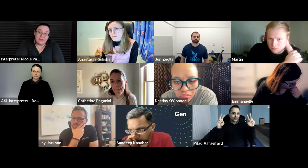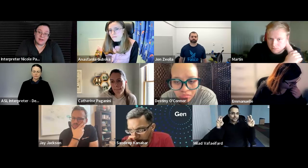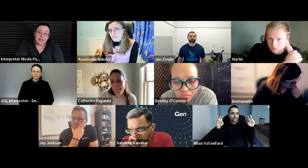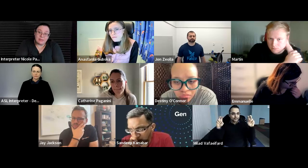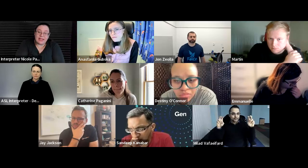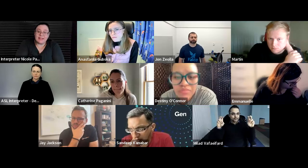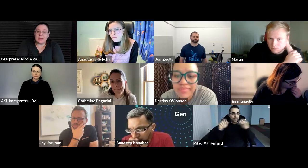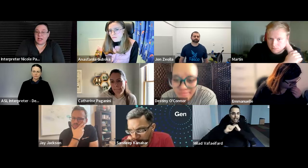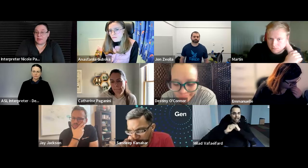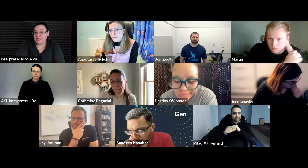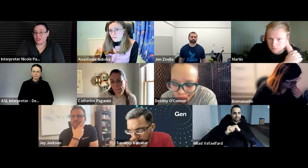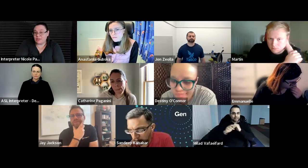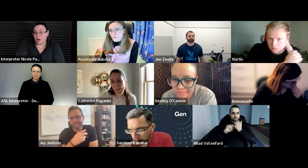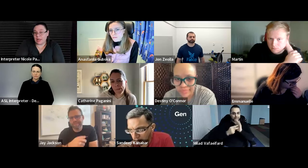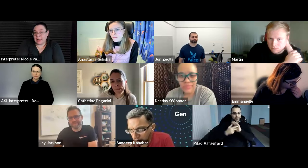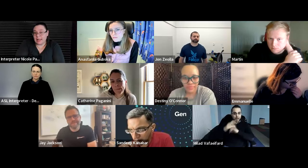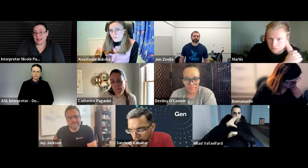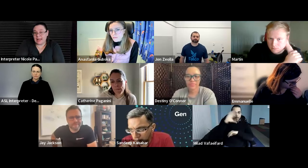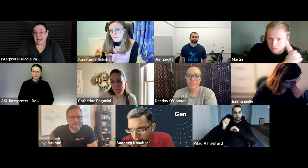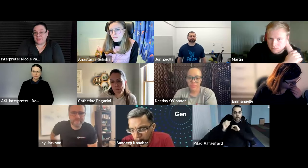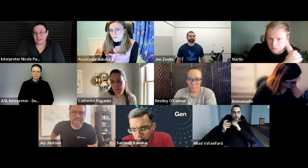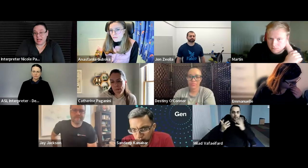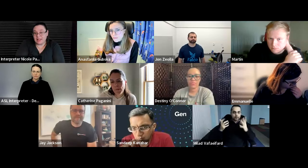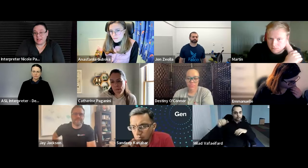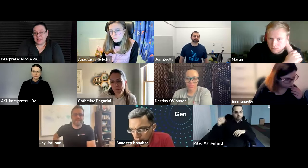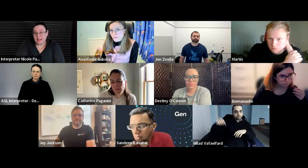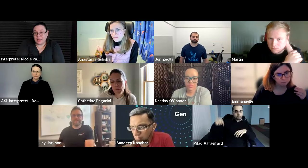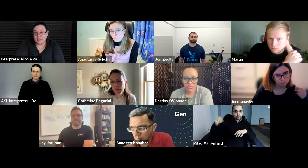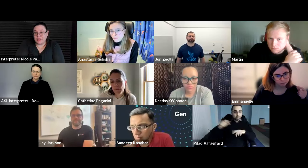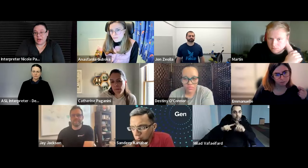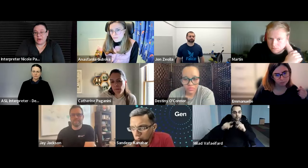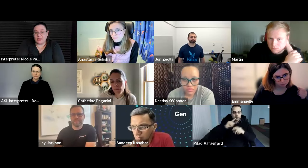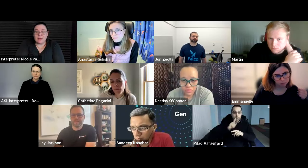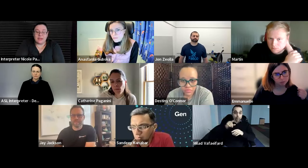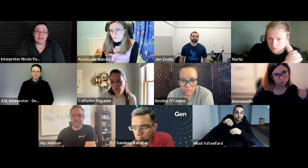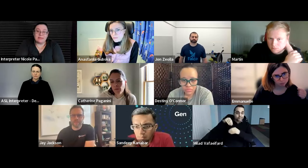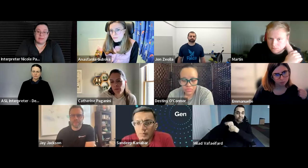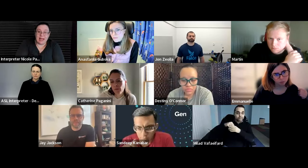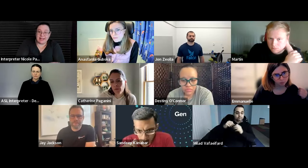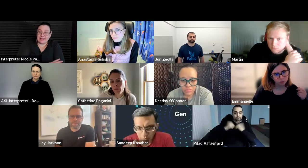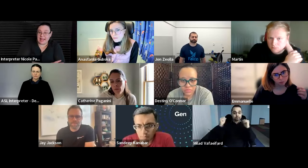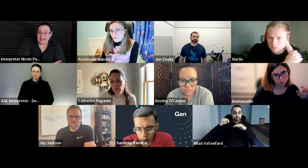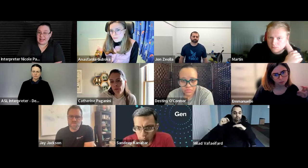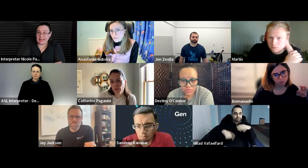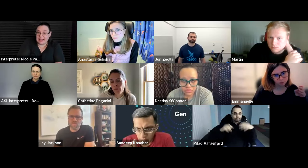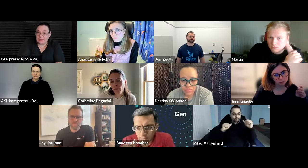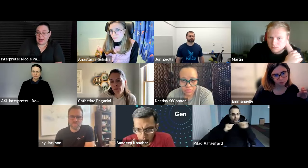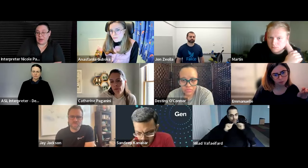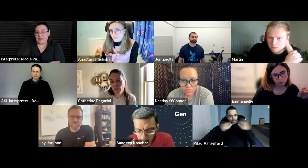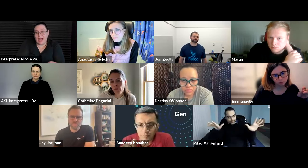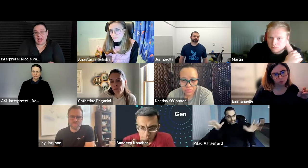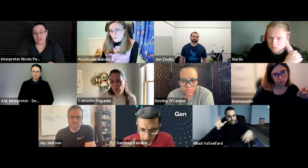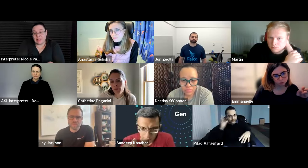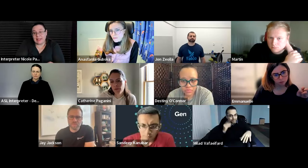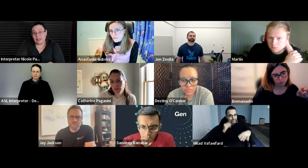believe because sometimes it's just marketing and advertising so companies may say things